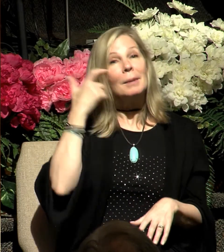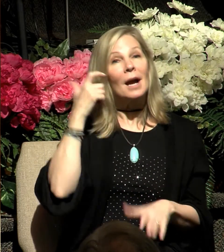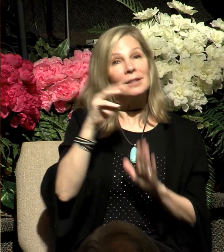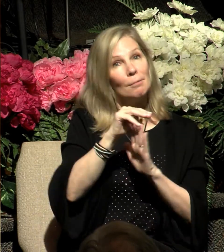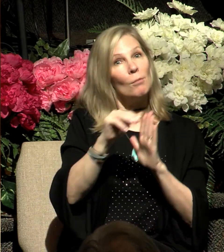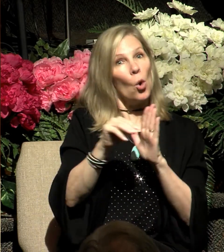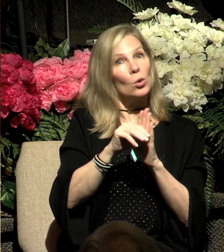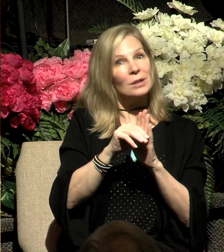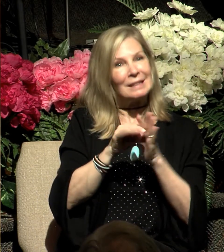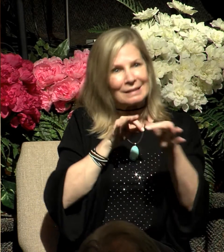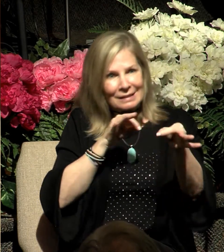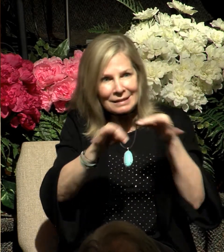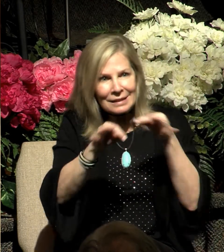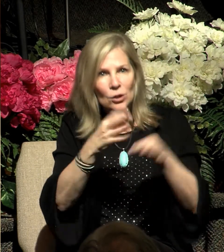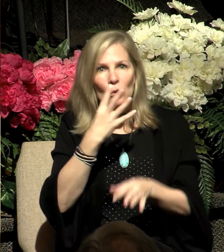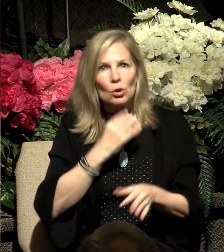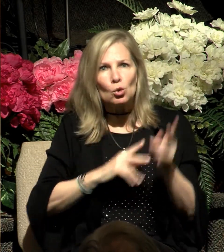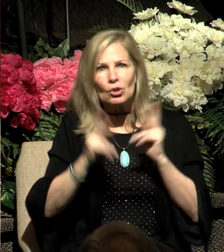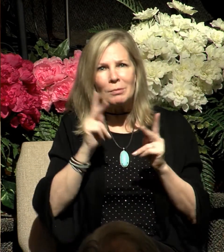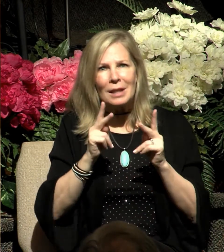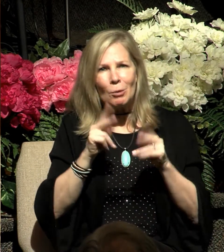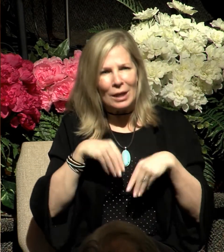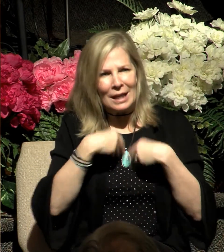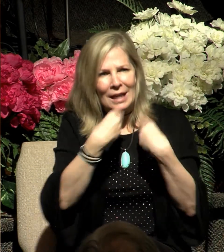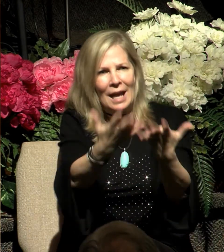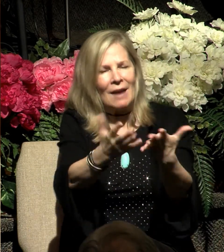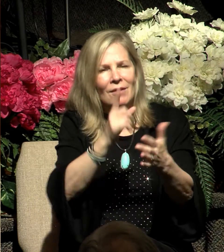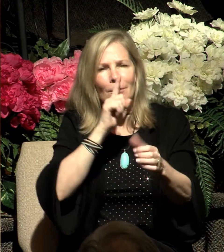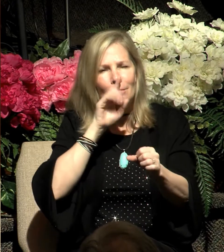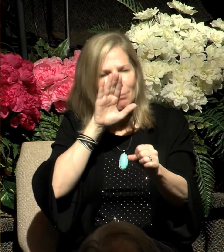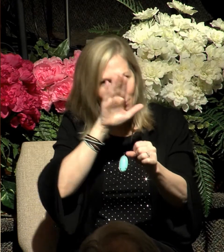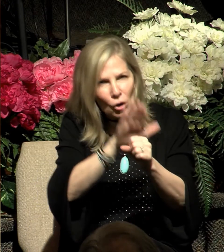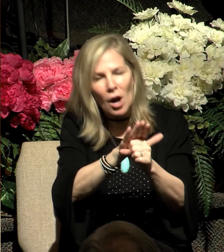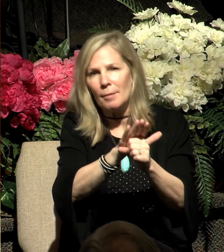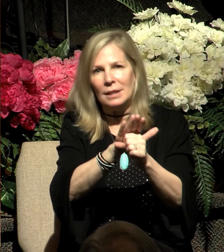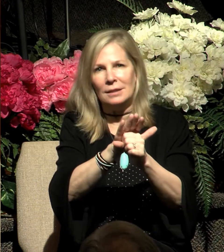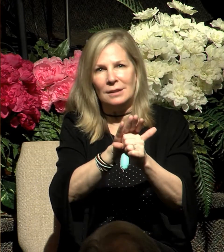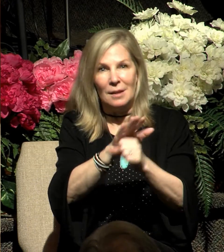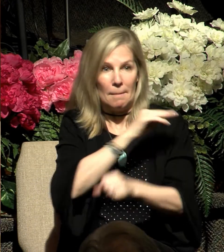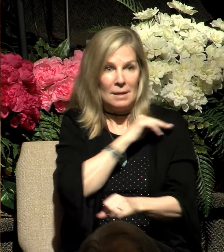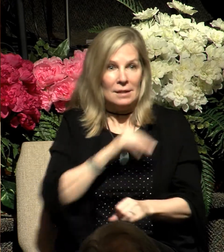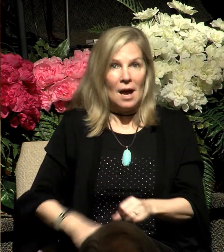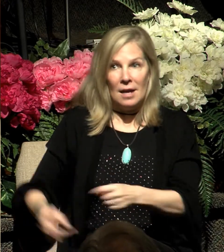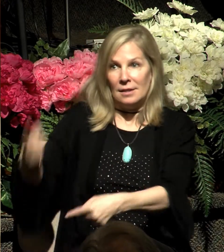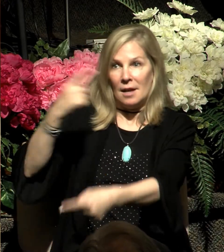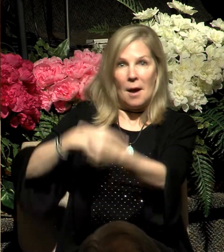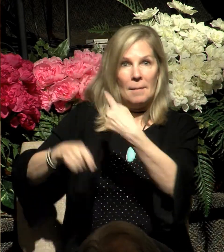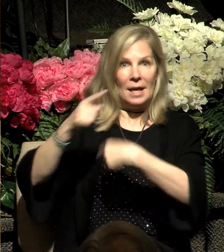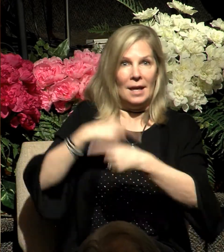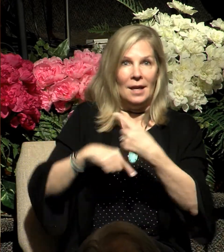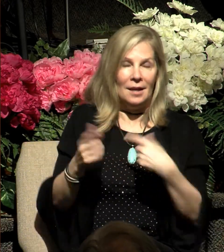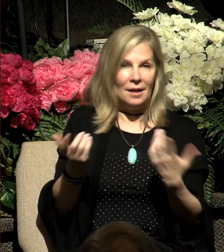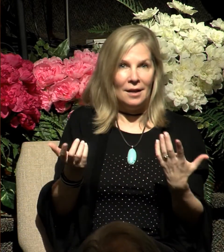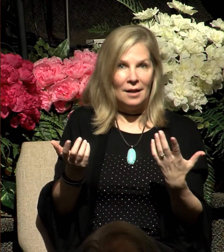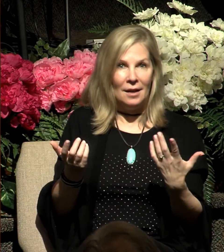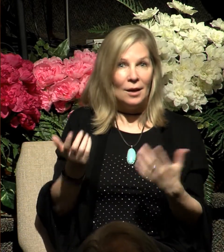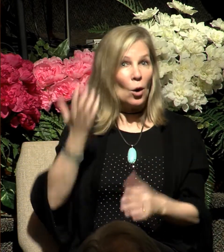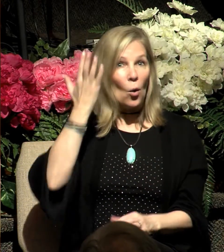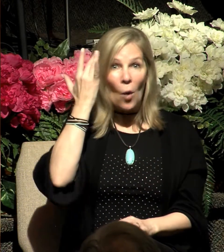a very specific prophetic promise of the Messiah's coming. So, why did he do this? So that they shouldn't have missed him